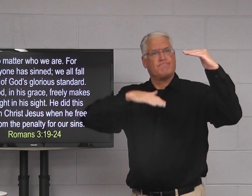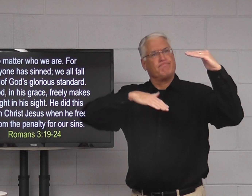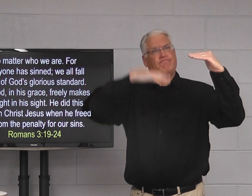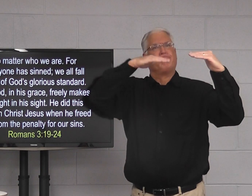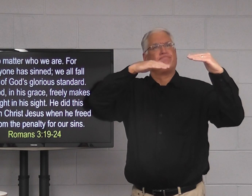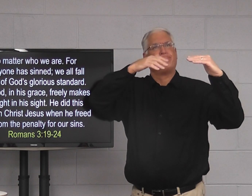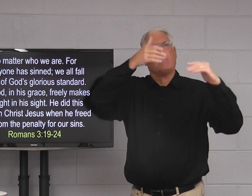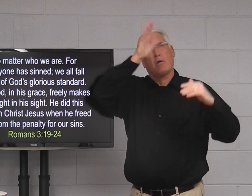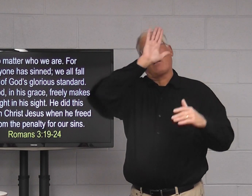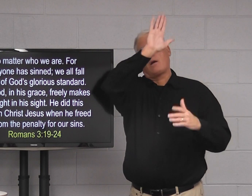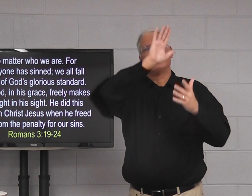For we